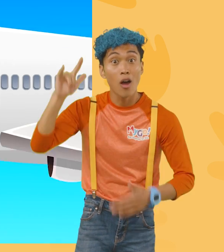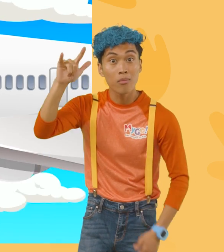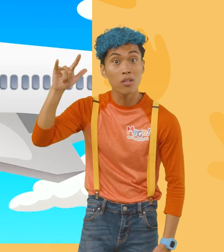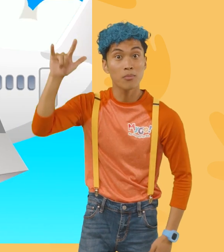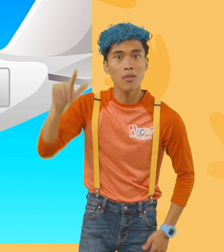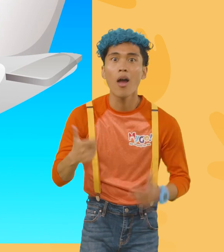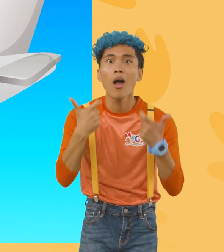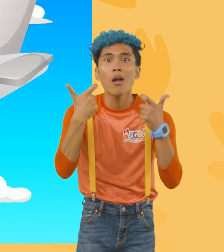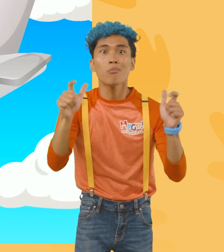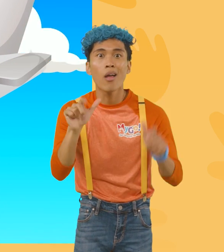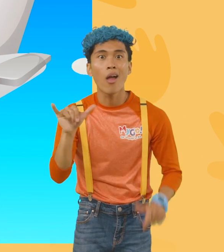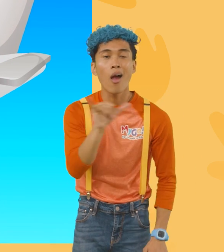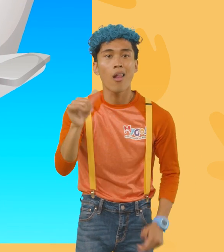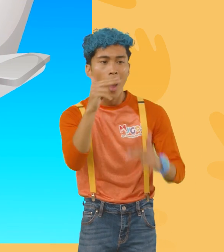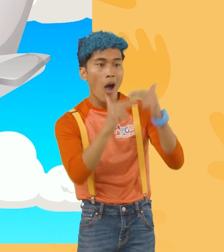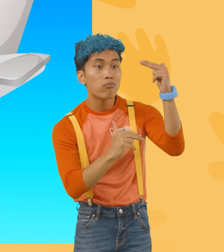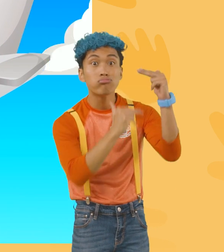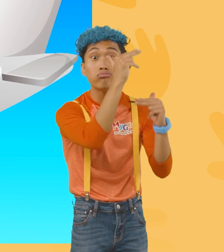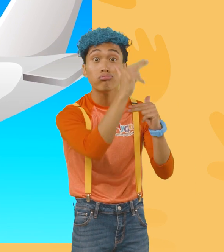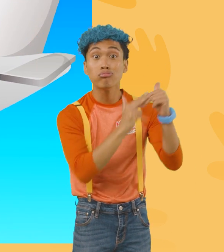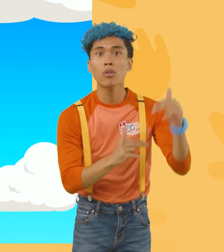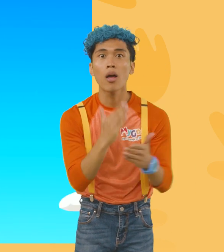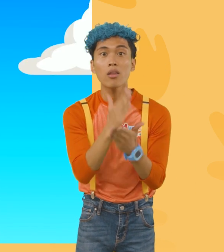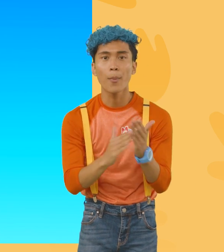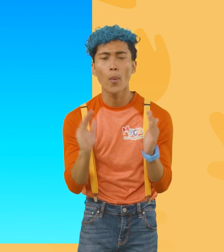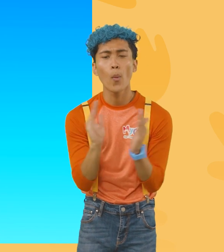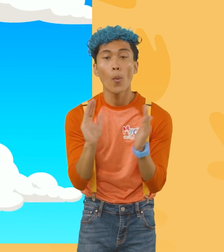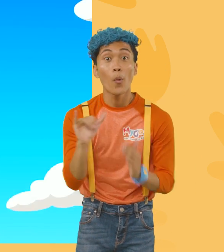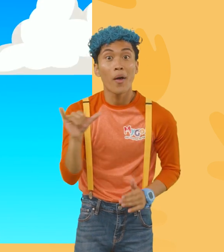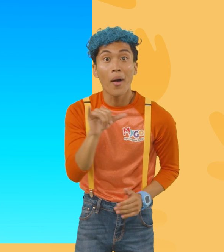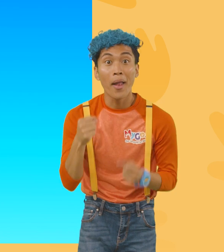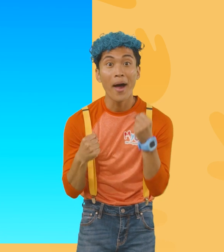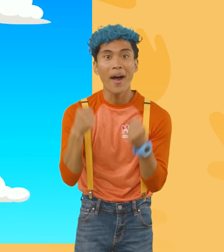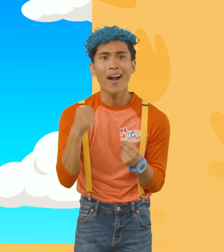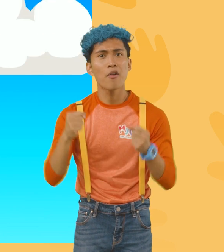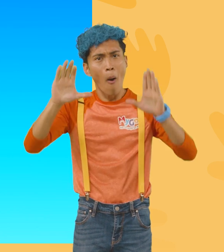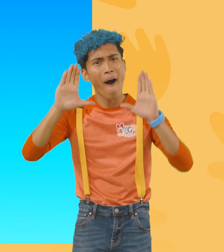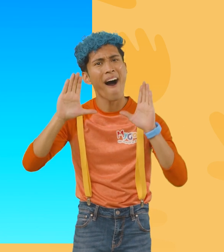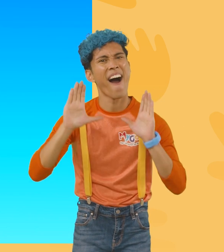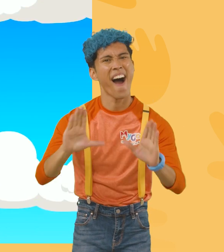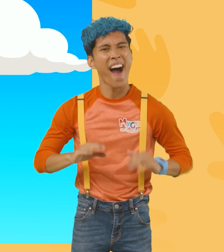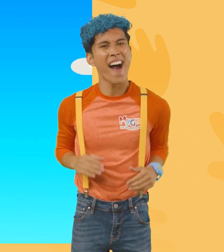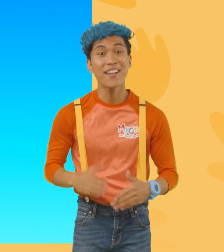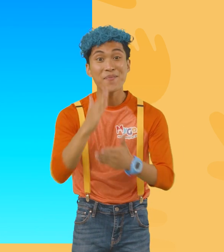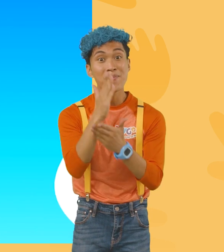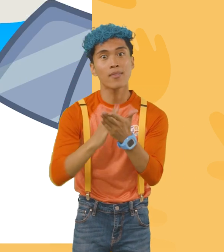airplanes are as big as a building. Some are as small as a car. That's amazing! Some